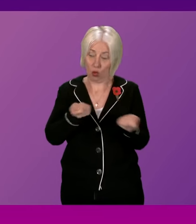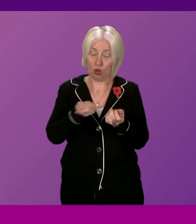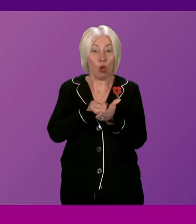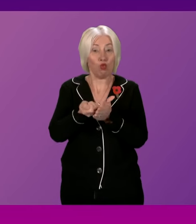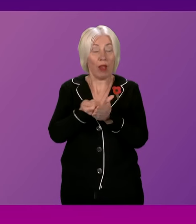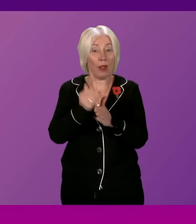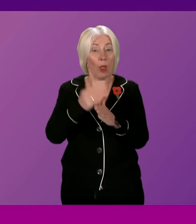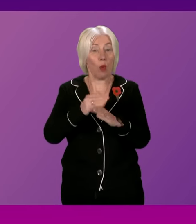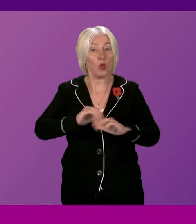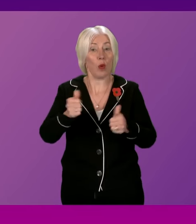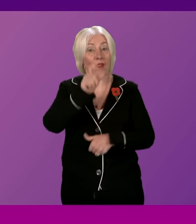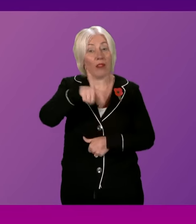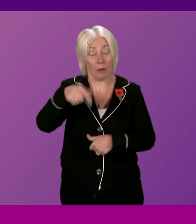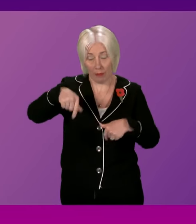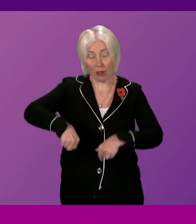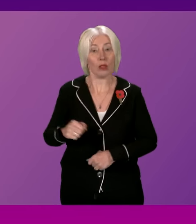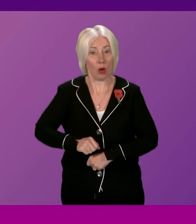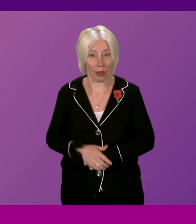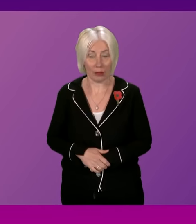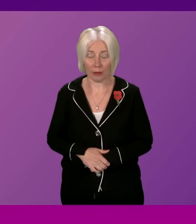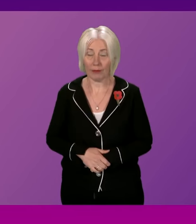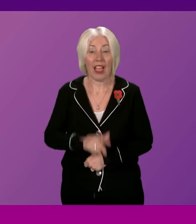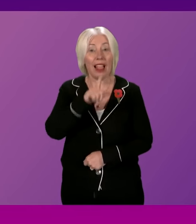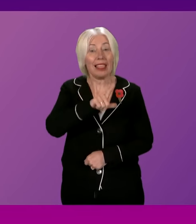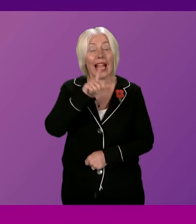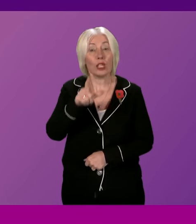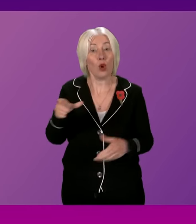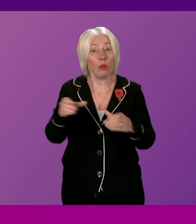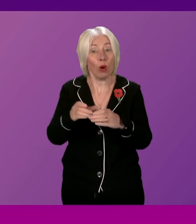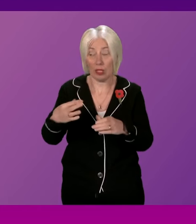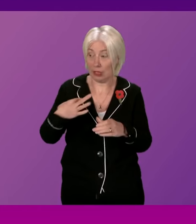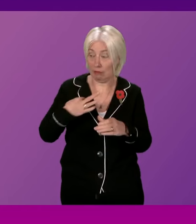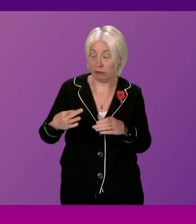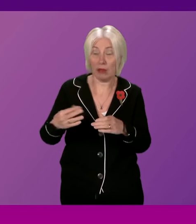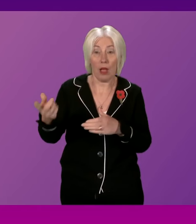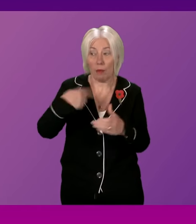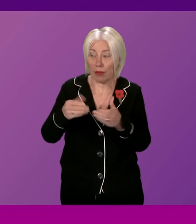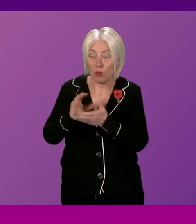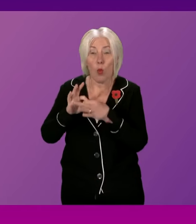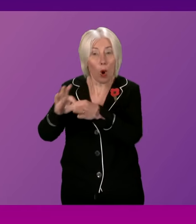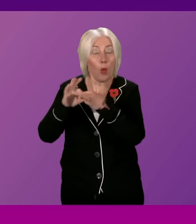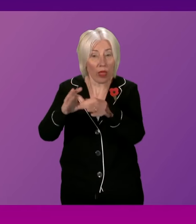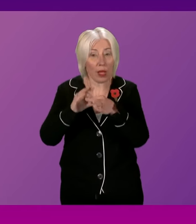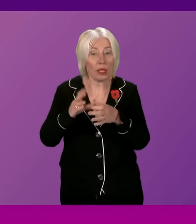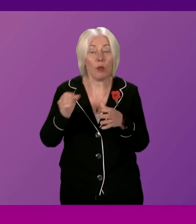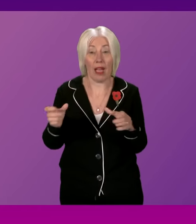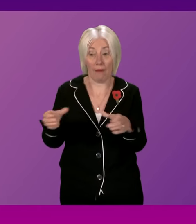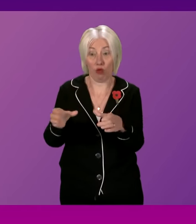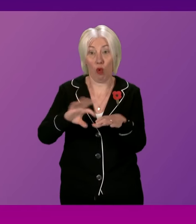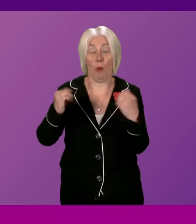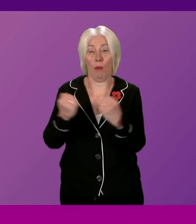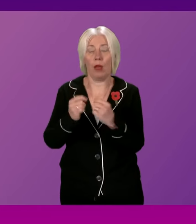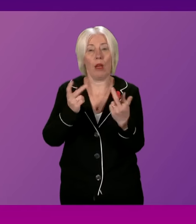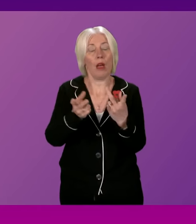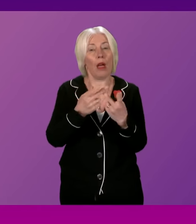I'm pleased that a number of landlord representatives' bodies are working with us through the private rented sector stakeholder group, and a range of